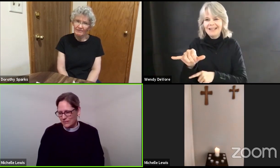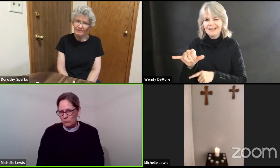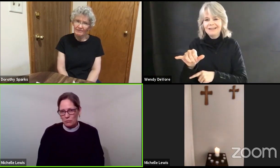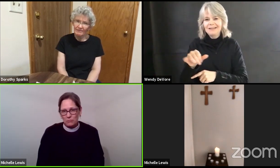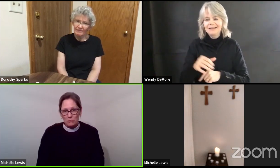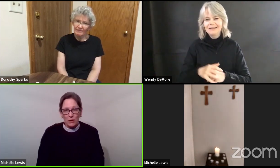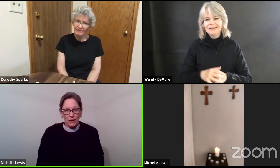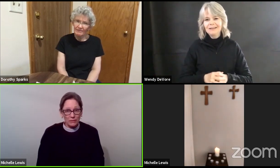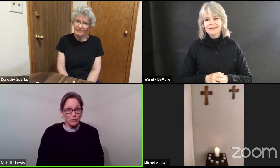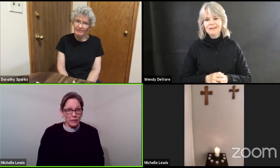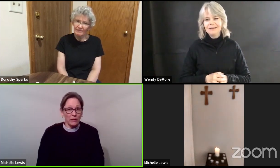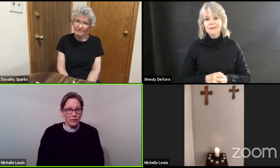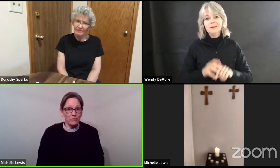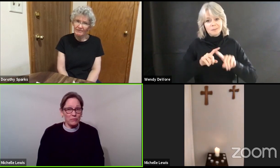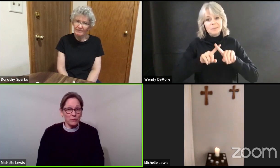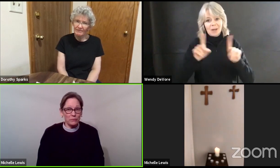but we are fearful